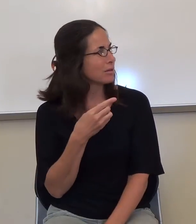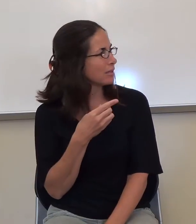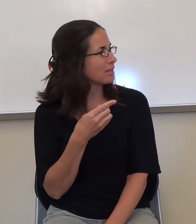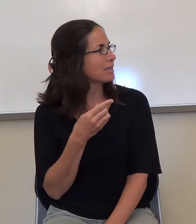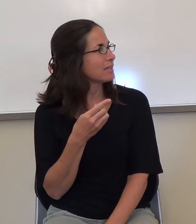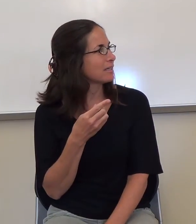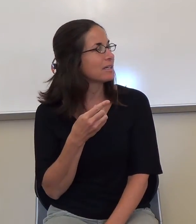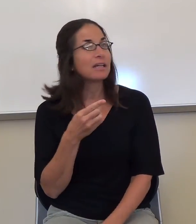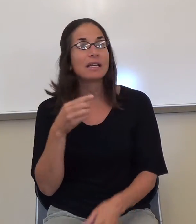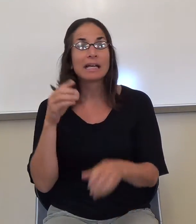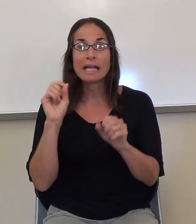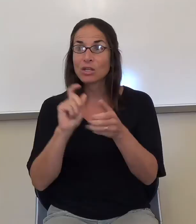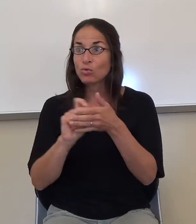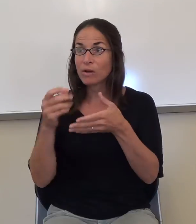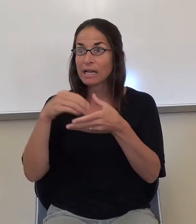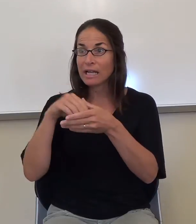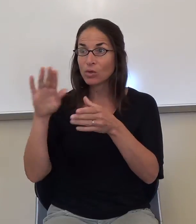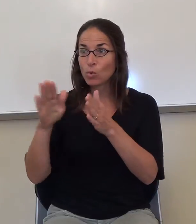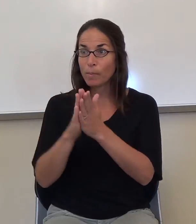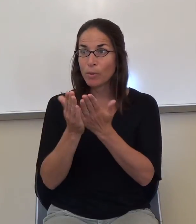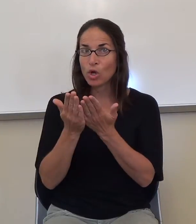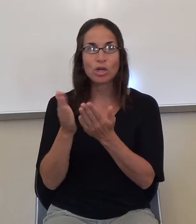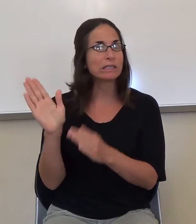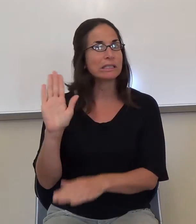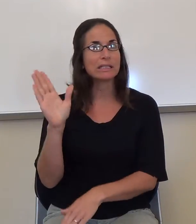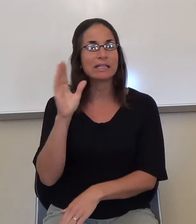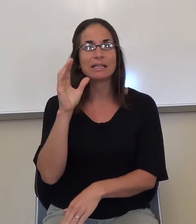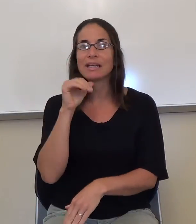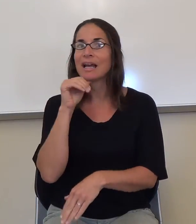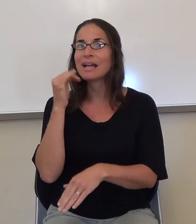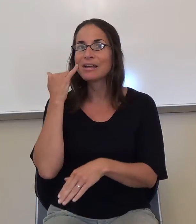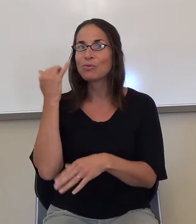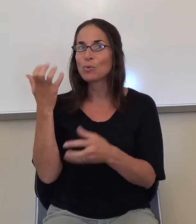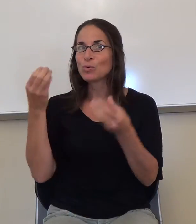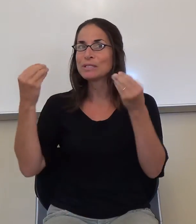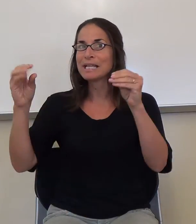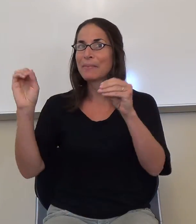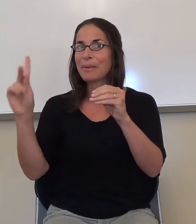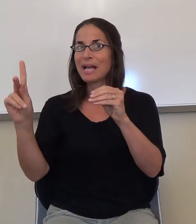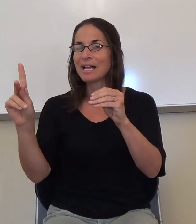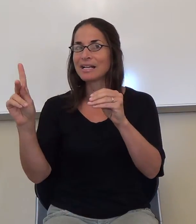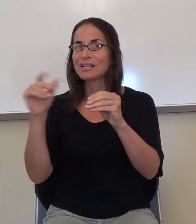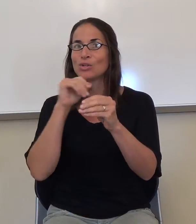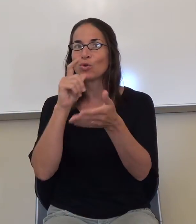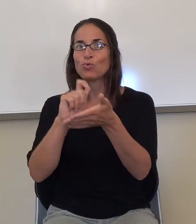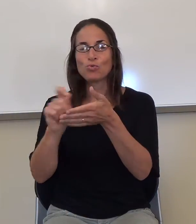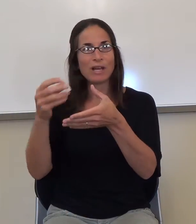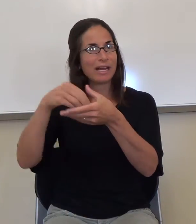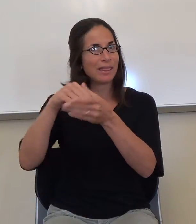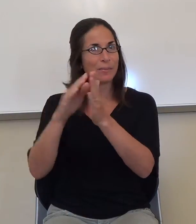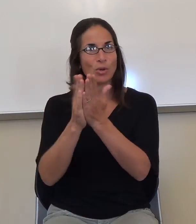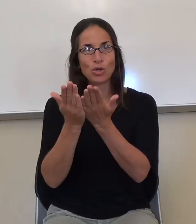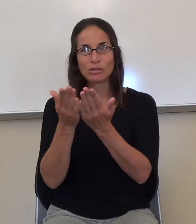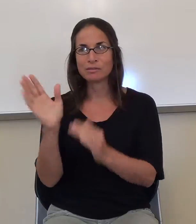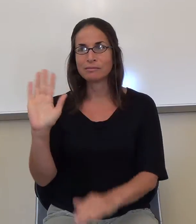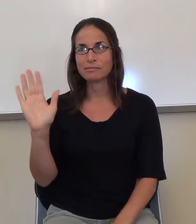Can we you mark in your book? Yes. Not if Can if you want to sell it back? Oh, I don't want to sell it back. So, like I said, take a,